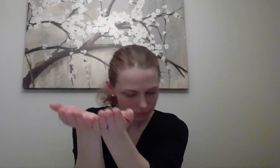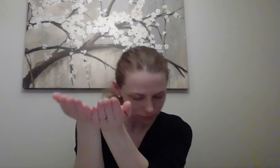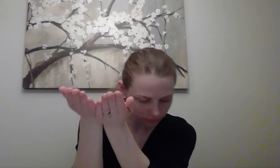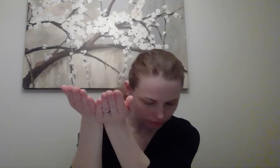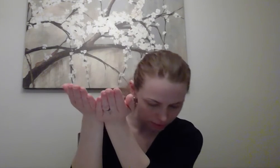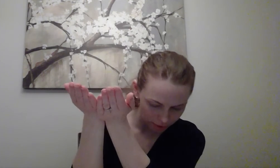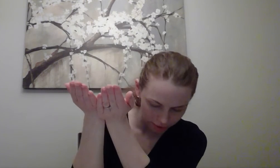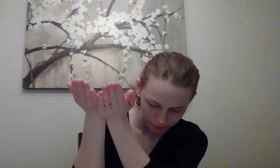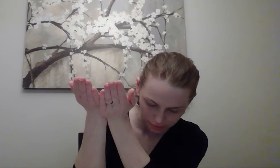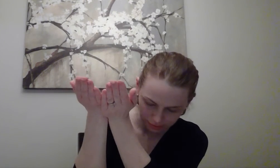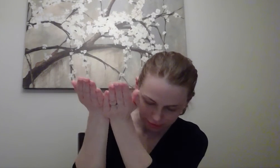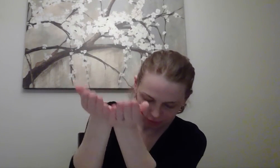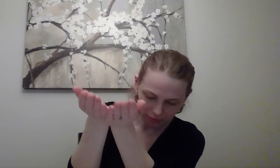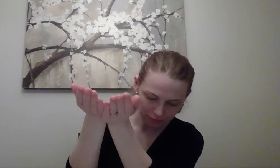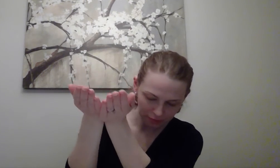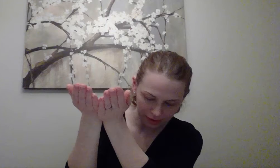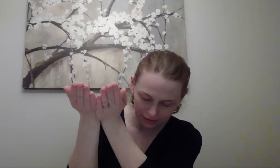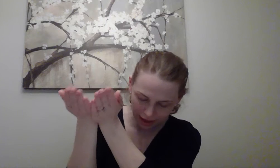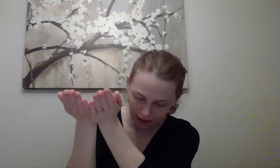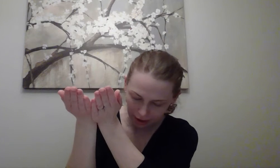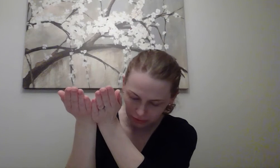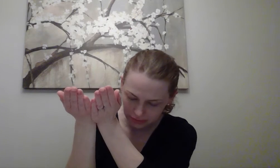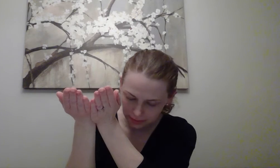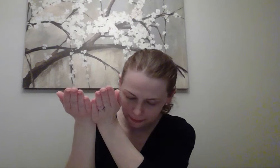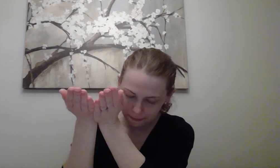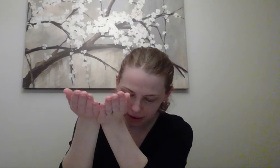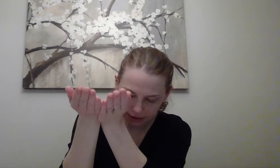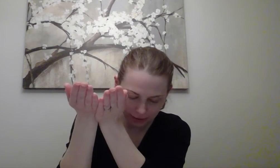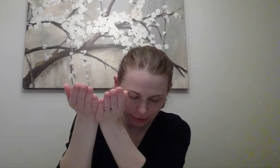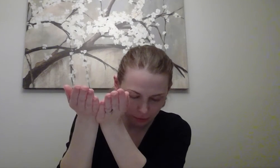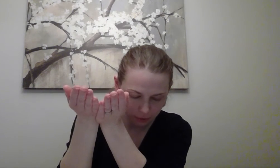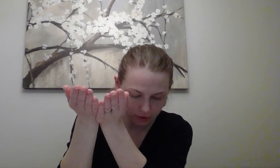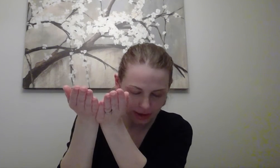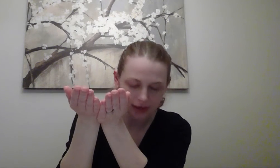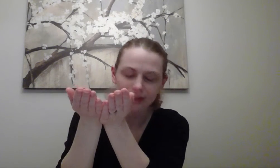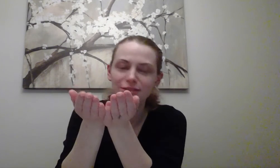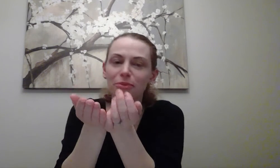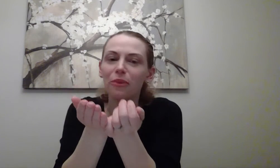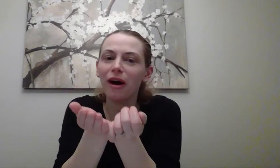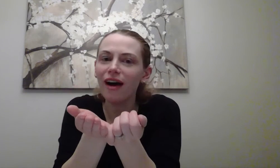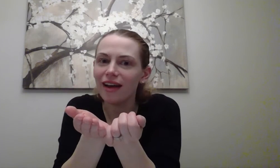Wait. Without. Buddy. The word is what?